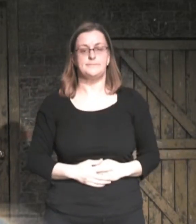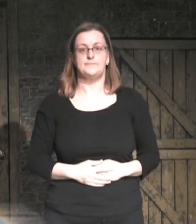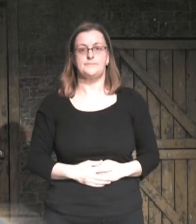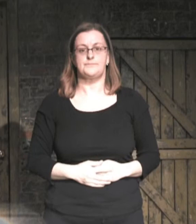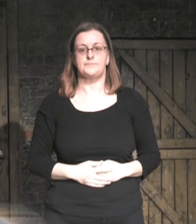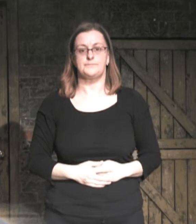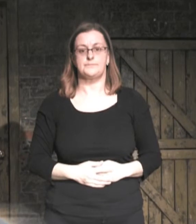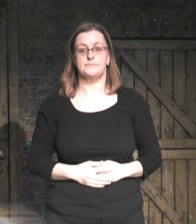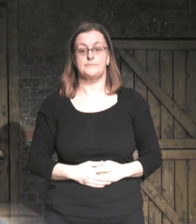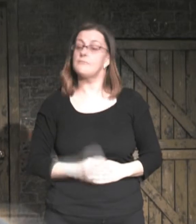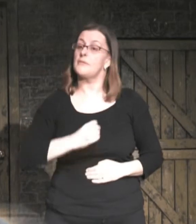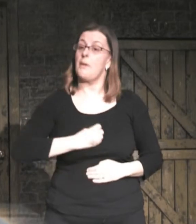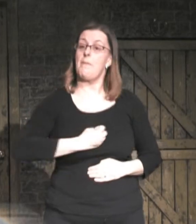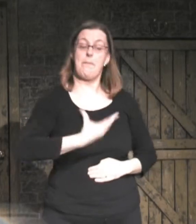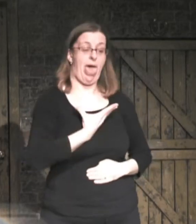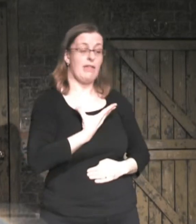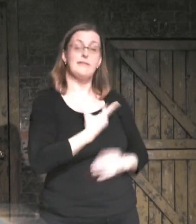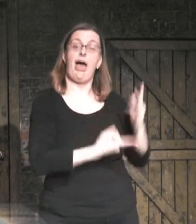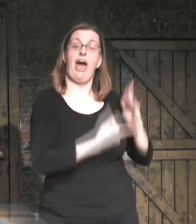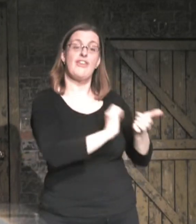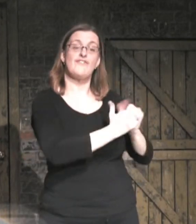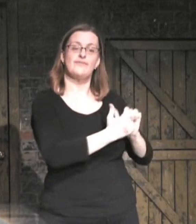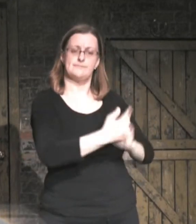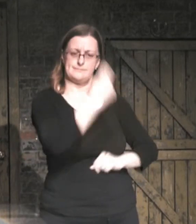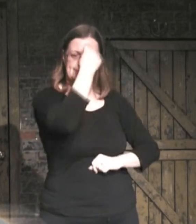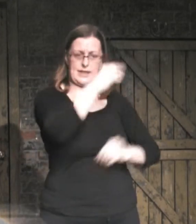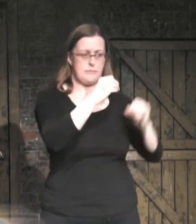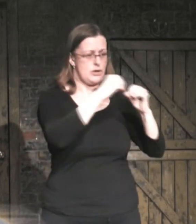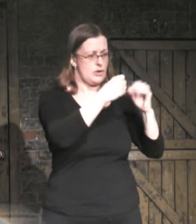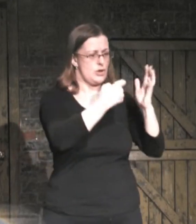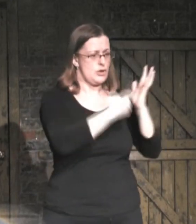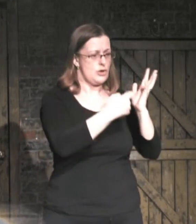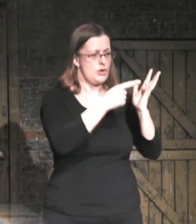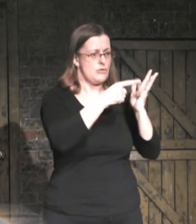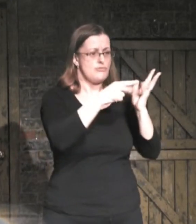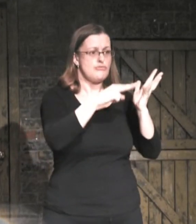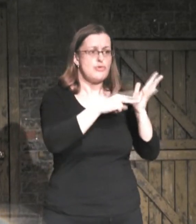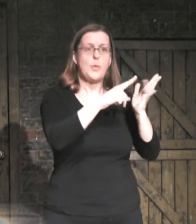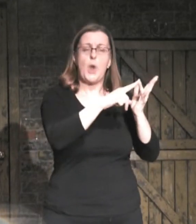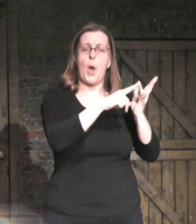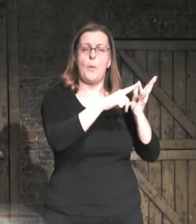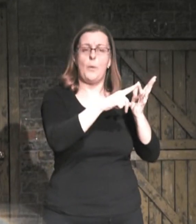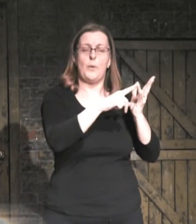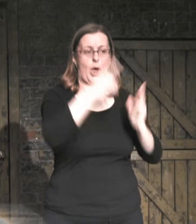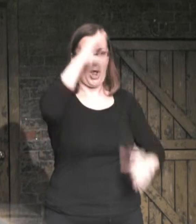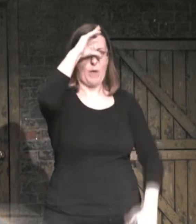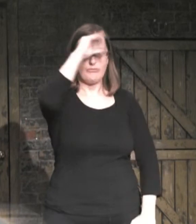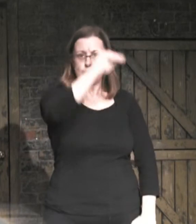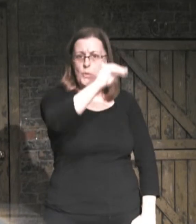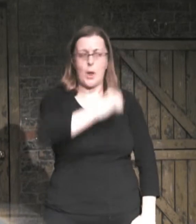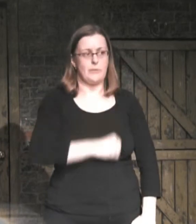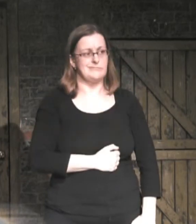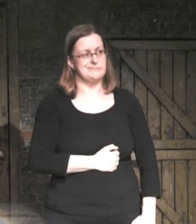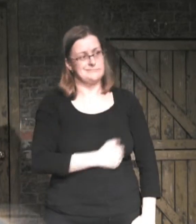Belle's friend Bruno comes to help on the farm